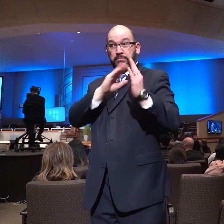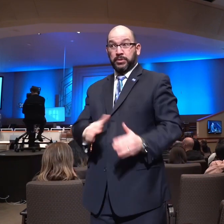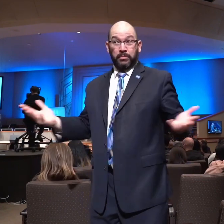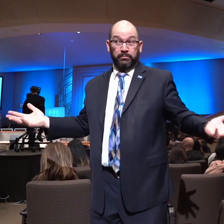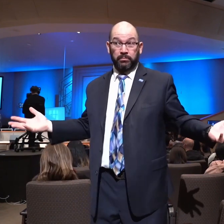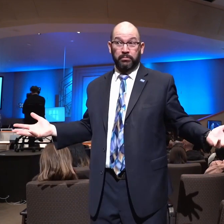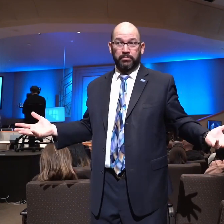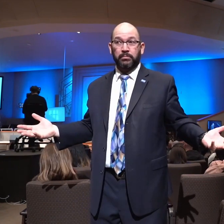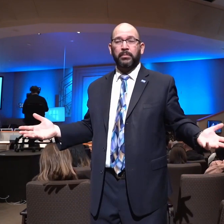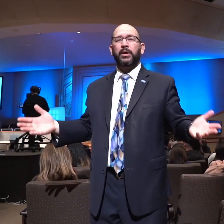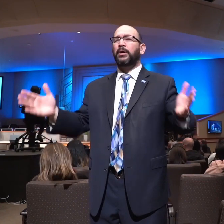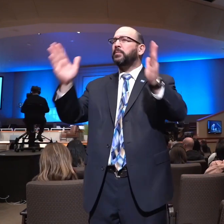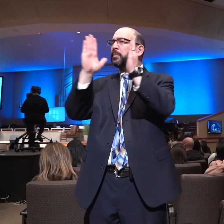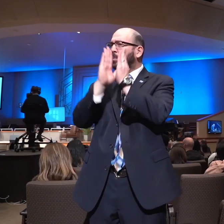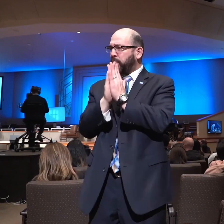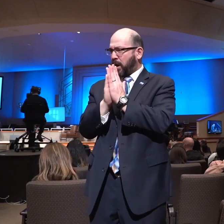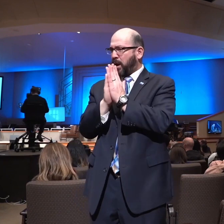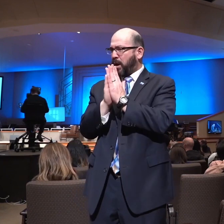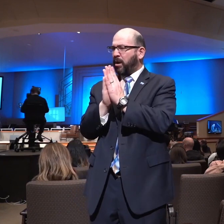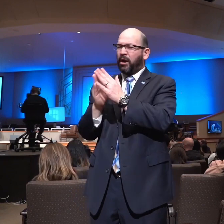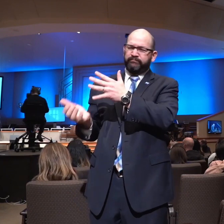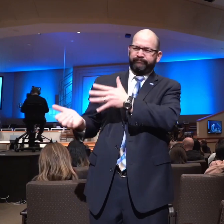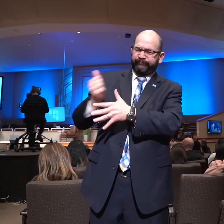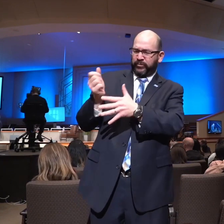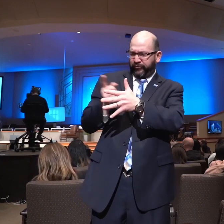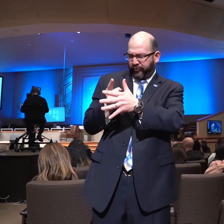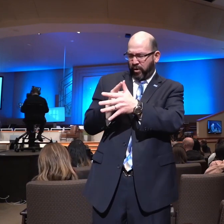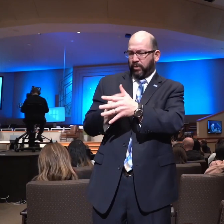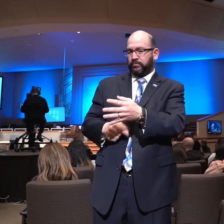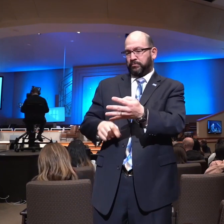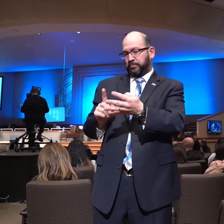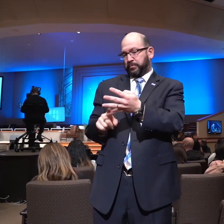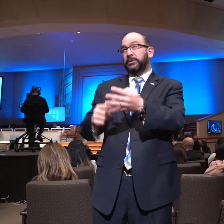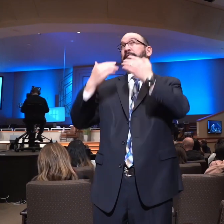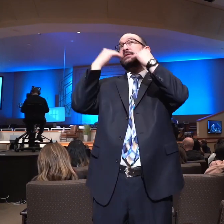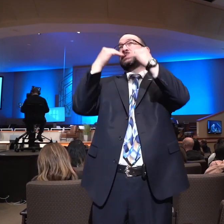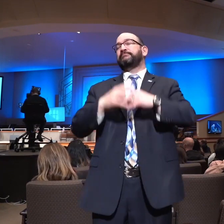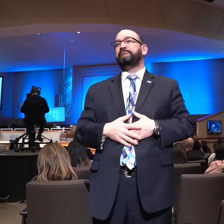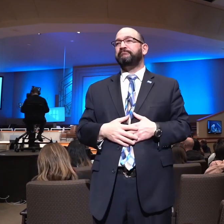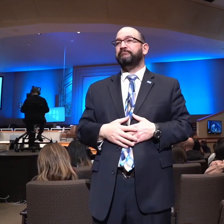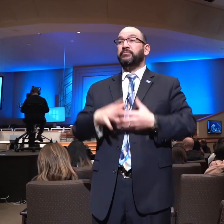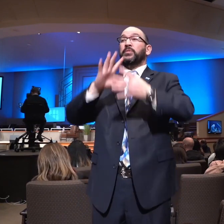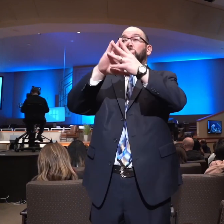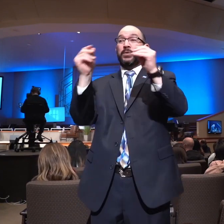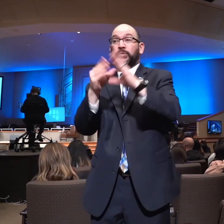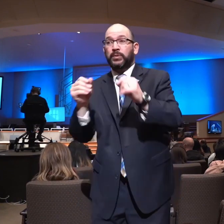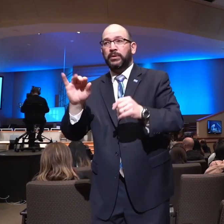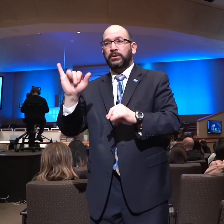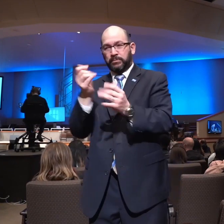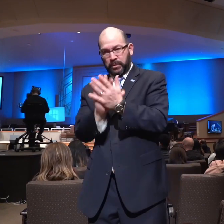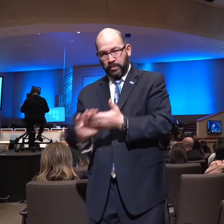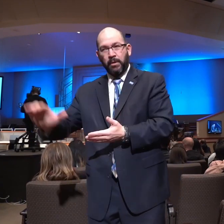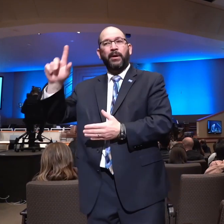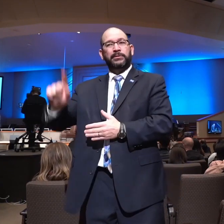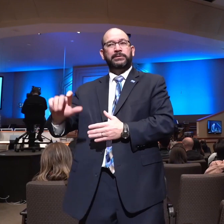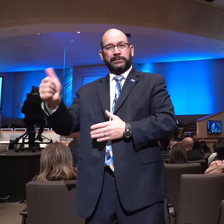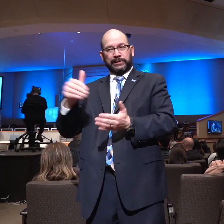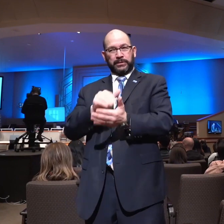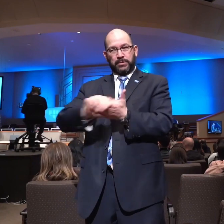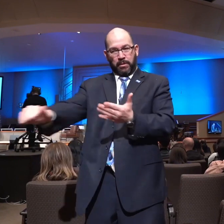Prayer. First of all, giving thanks. A new Bible college was in a critical need of $10,000 to keep the doors open. During a prayer